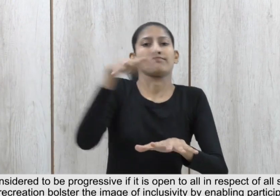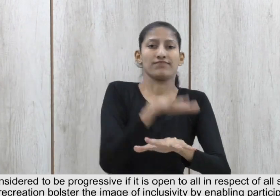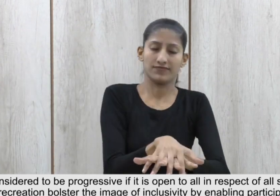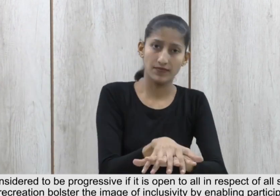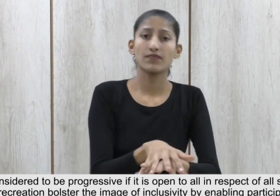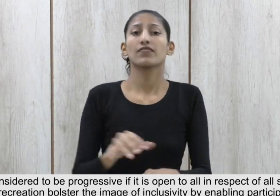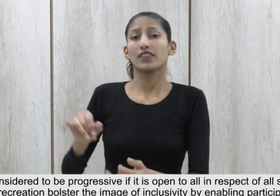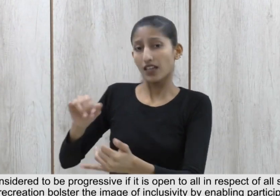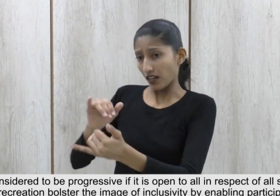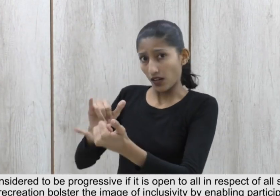considered to be progressive